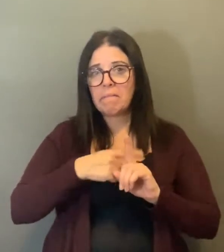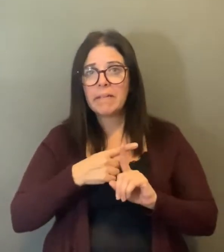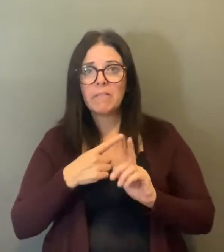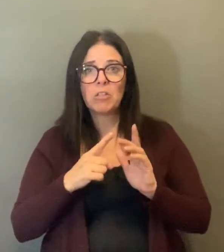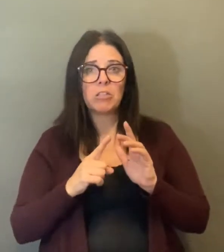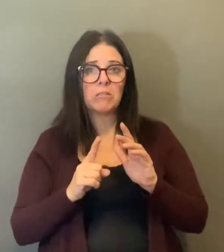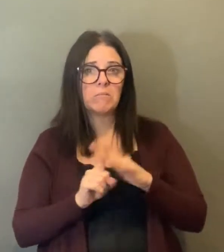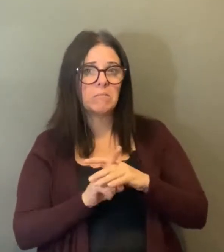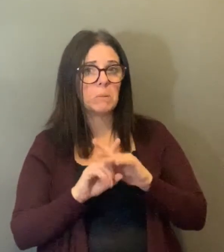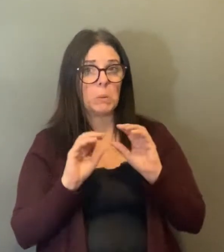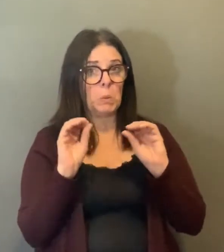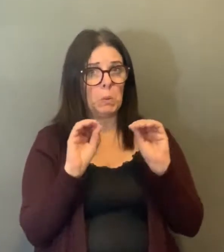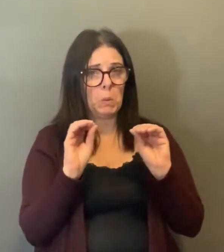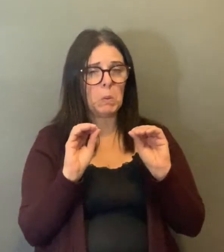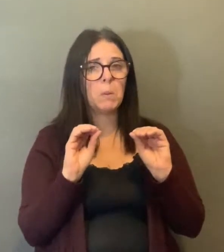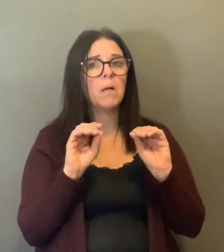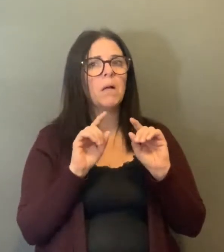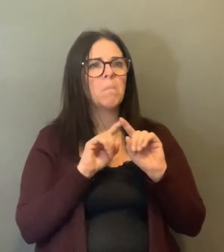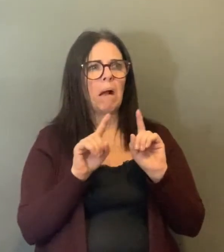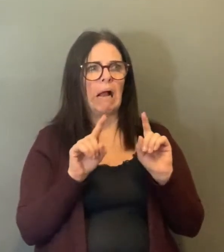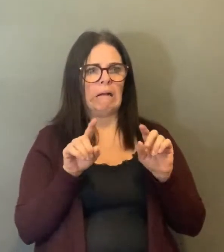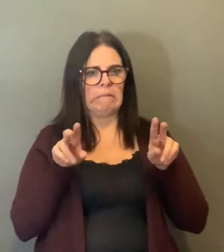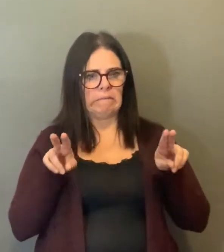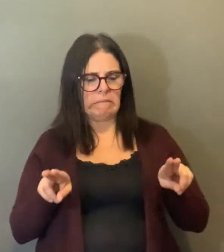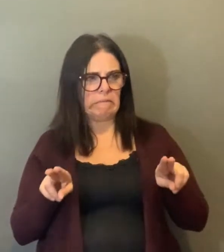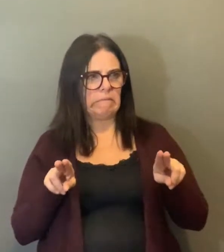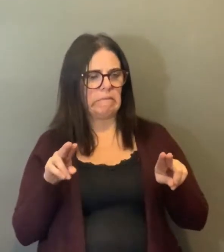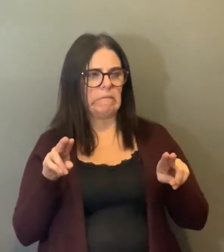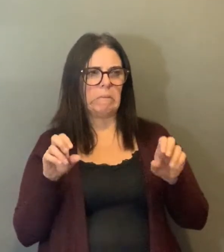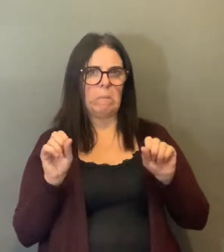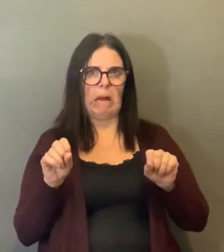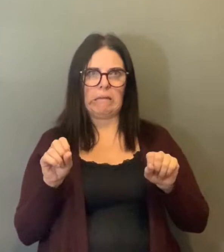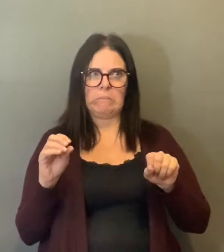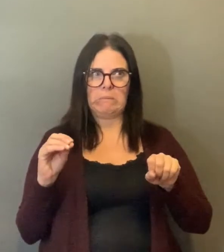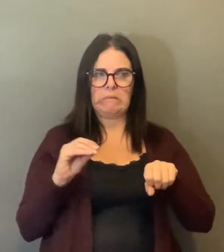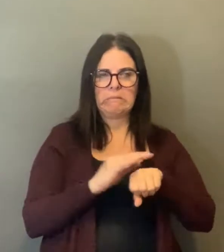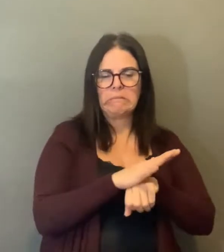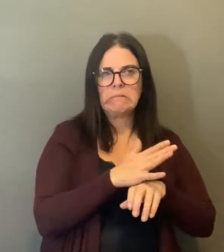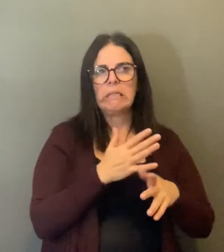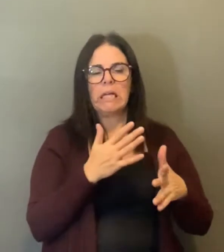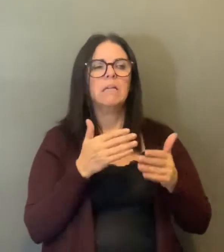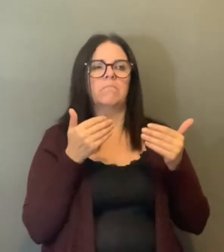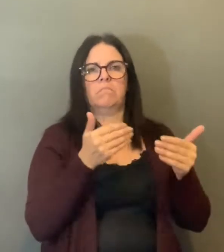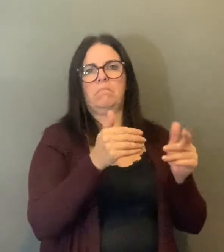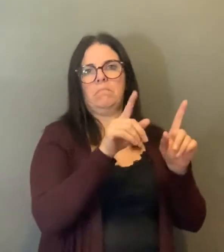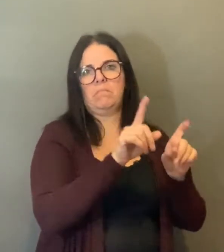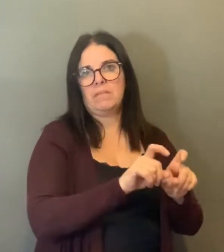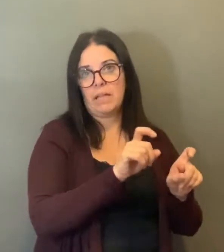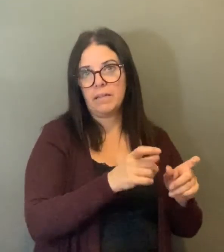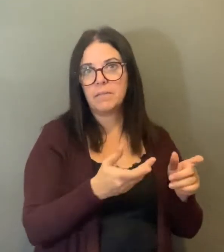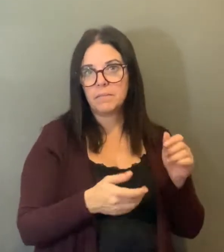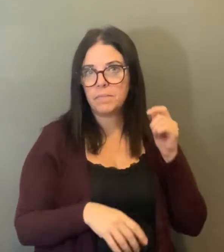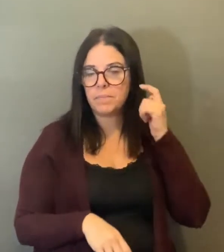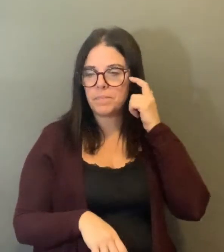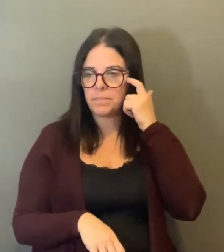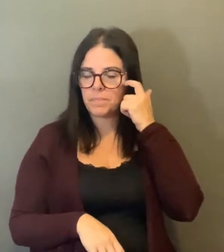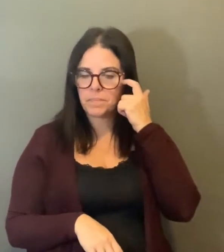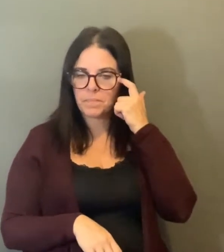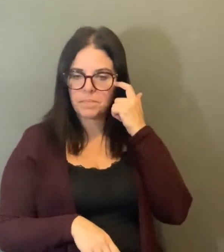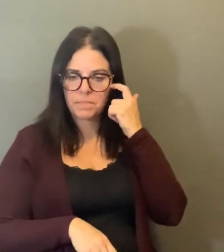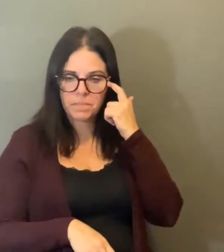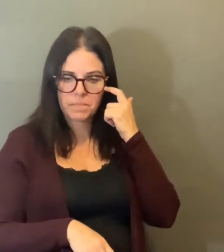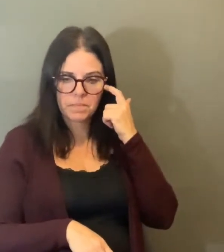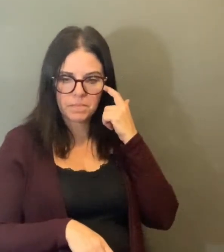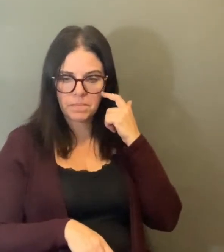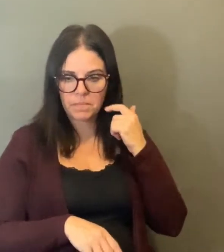So right now, we are focusing on asymptomatic residents who may be at a higher risk risk. And those are the ones that are currently being tested.